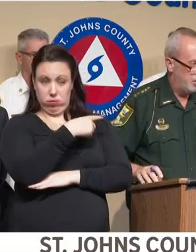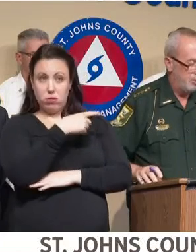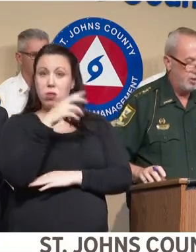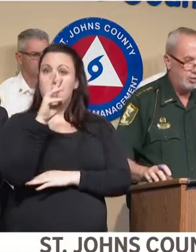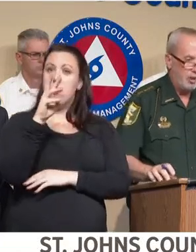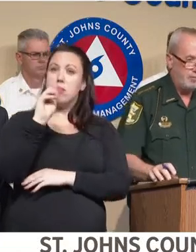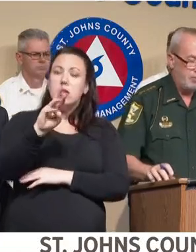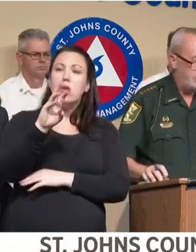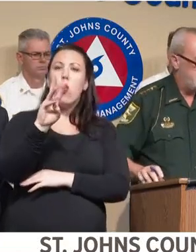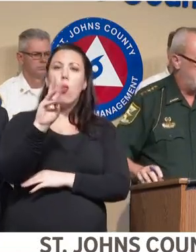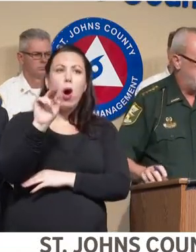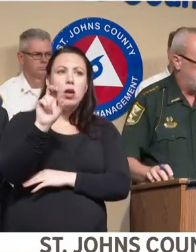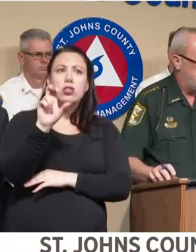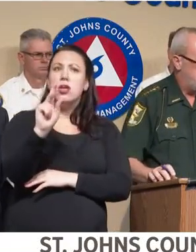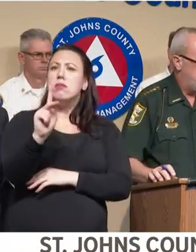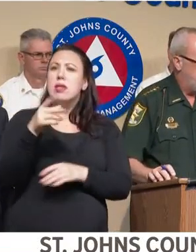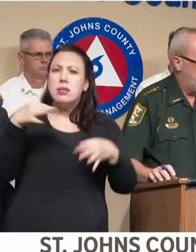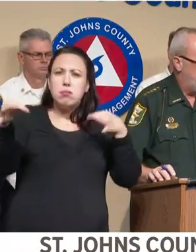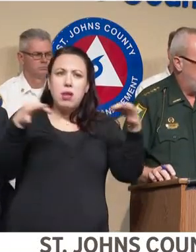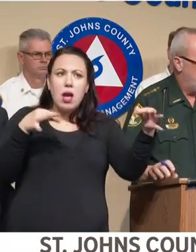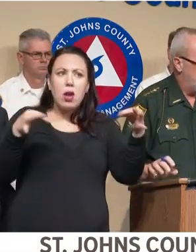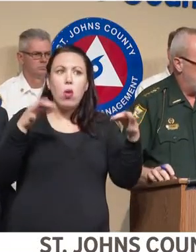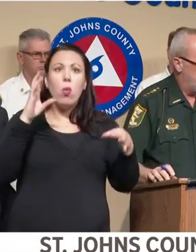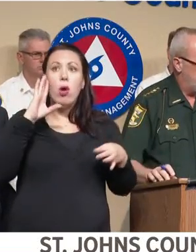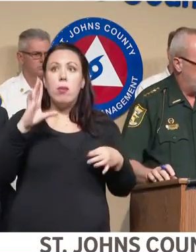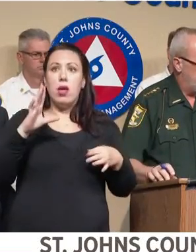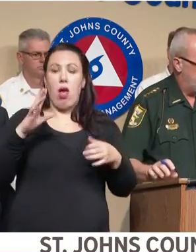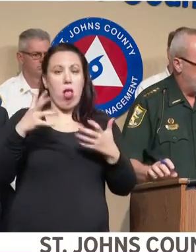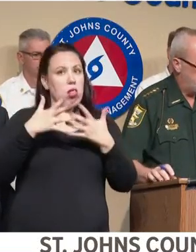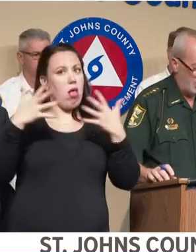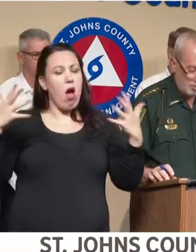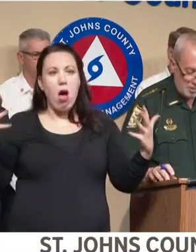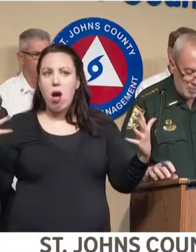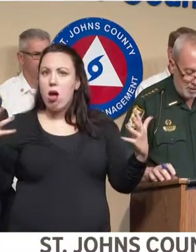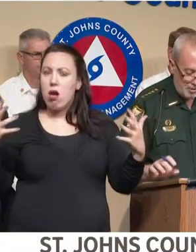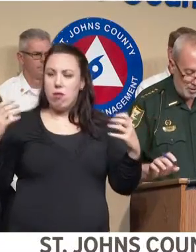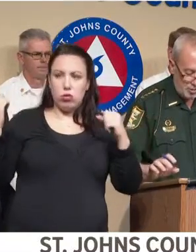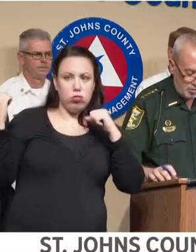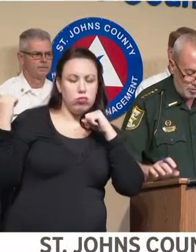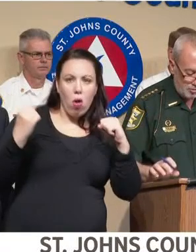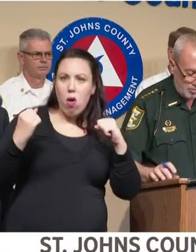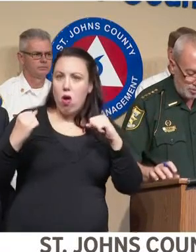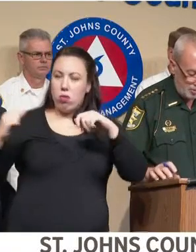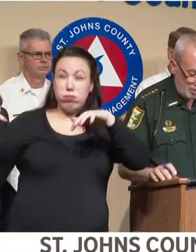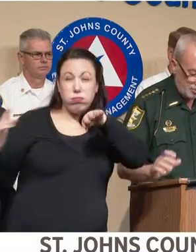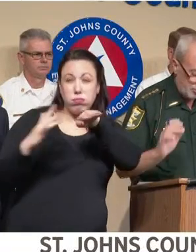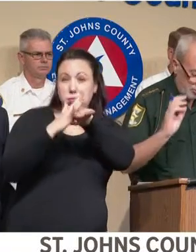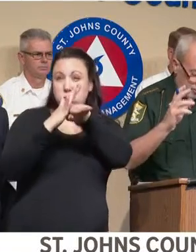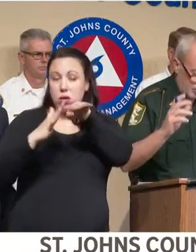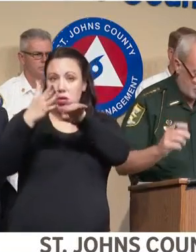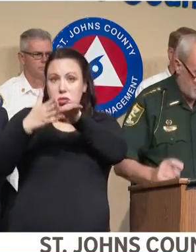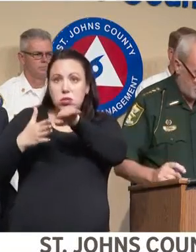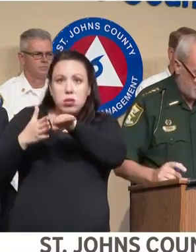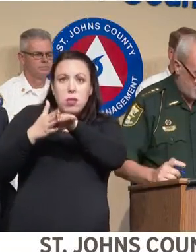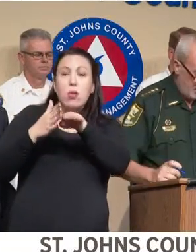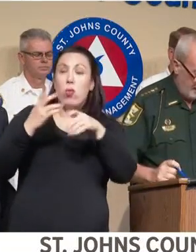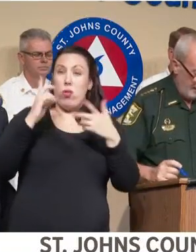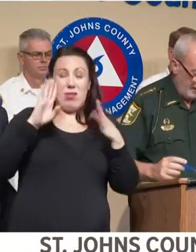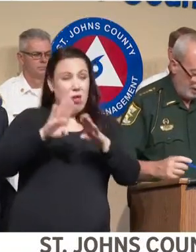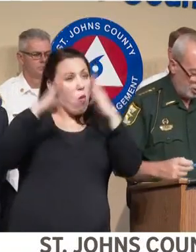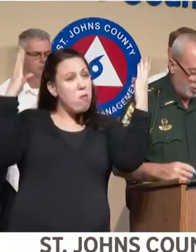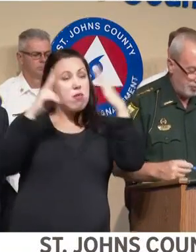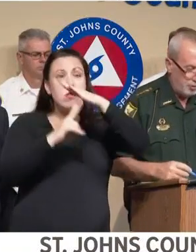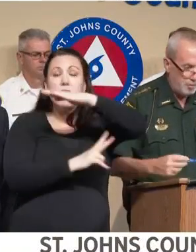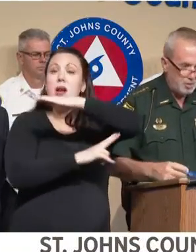to be ingress and egress off of those beaches until the judgment is made that it's too dangerous to traverse the bridges.